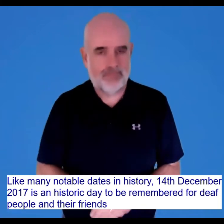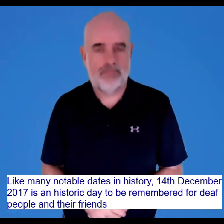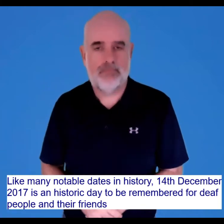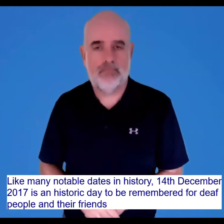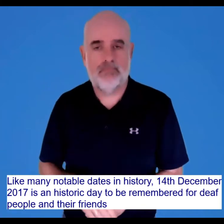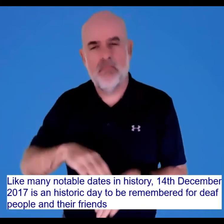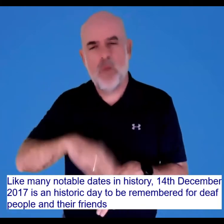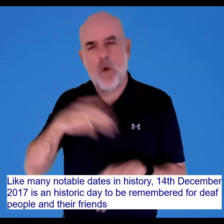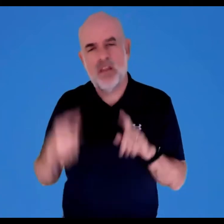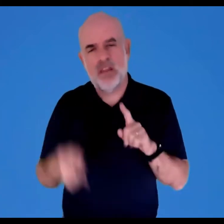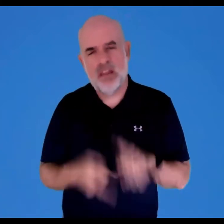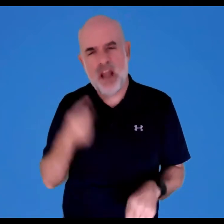people and their friends.